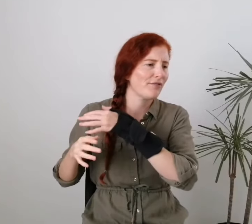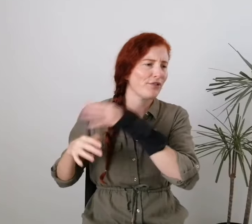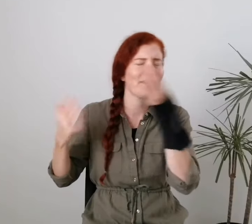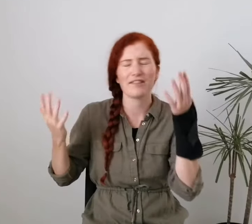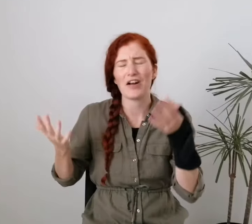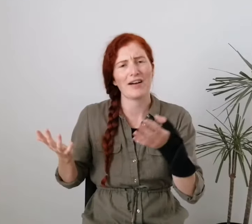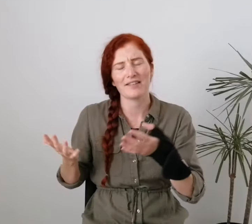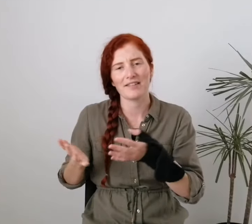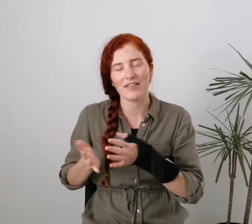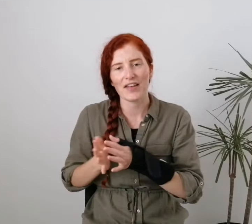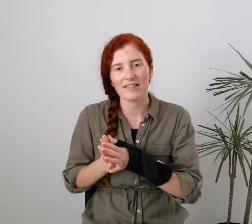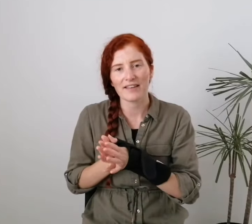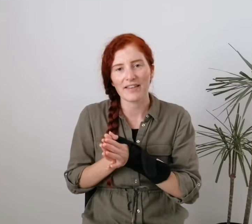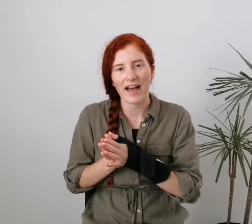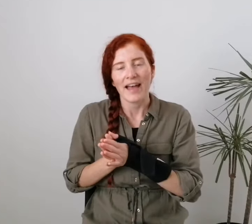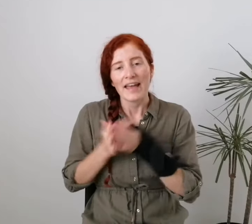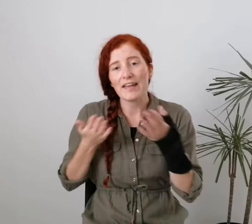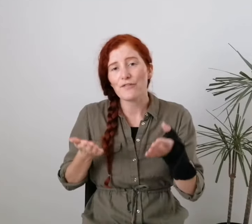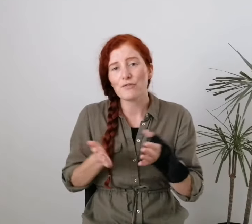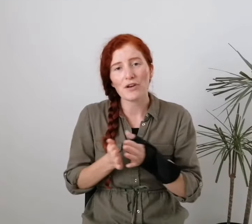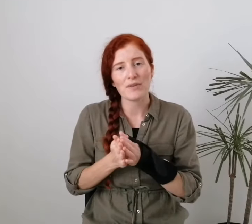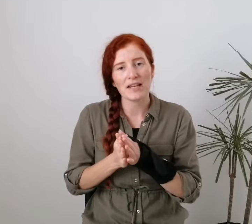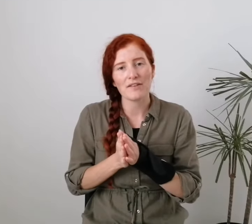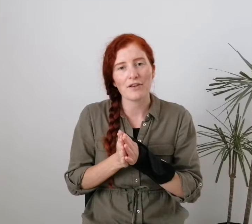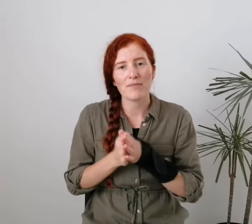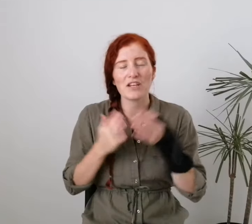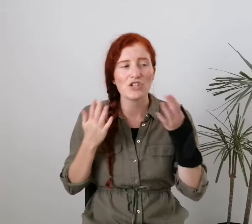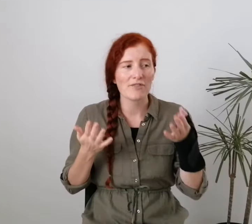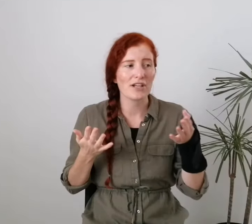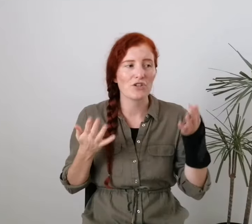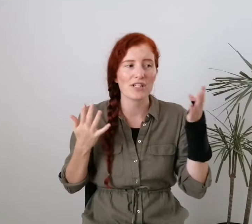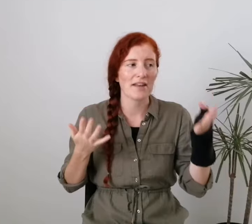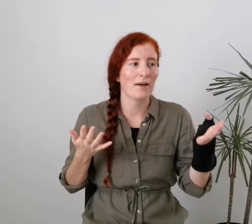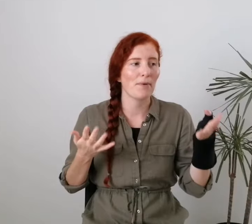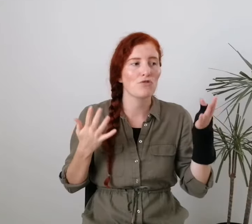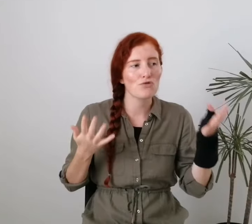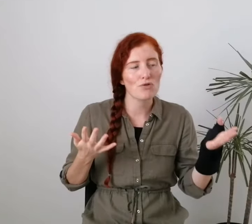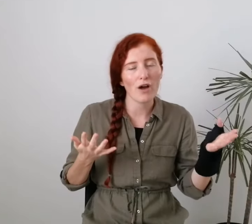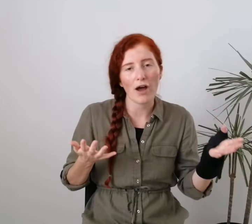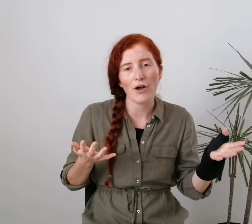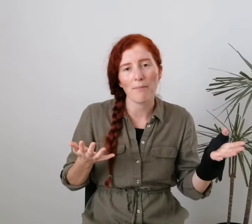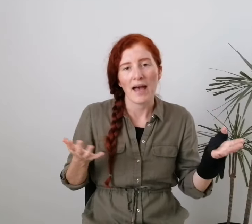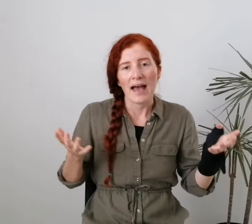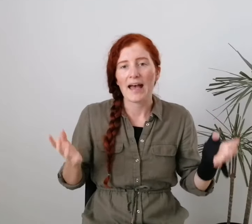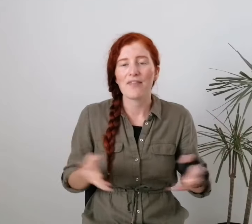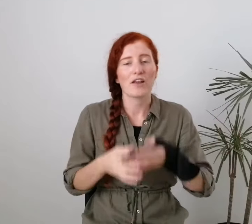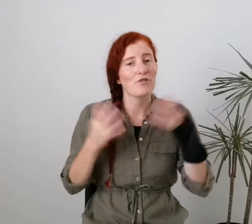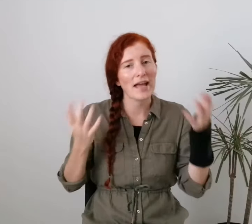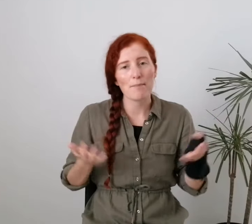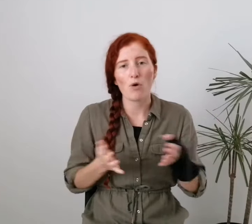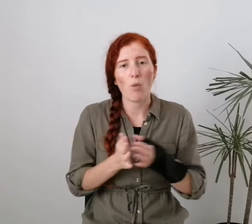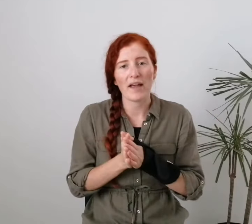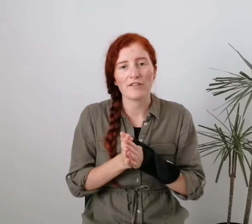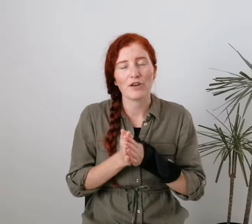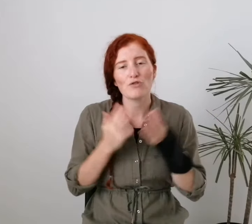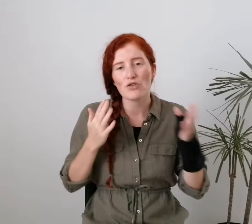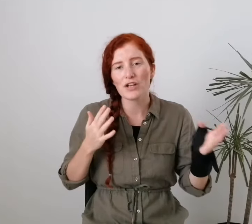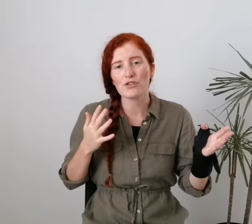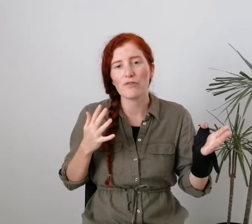free sunglasses and things like that. If you don't need them, they generally just end up in a drawer at home and they create more waste. So try to